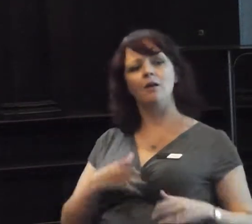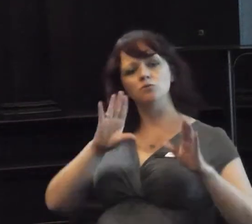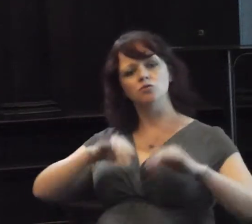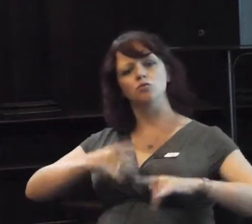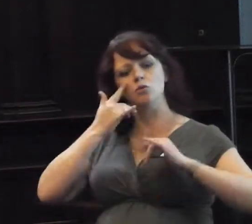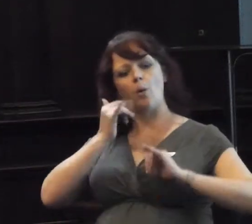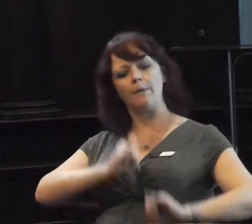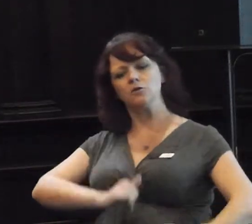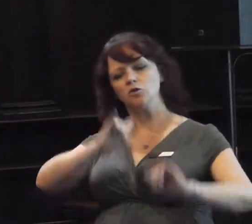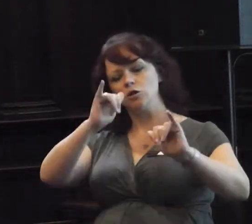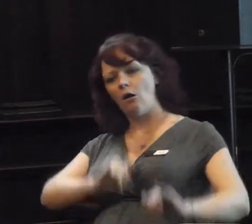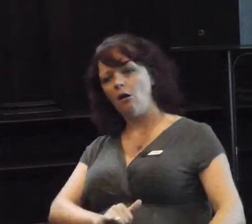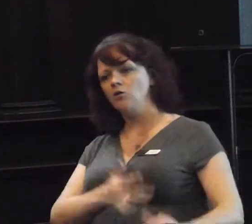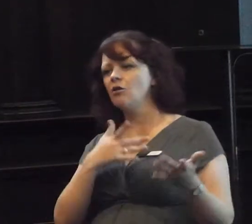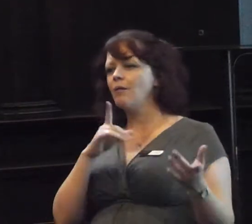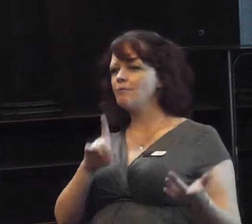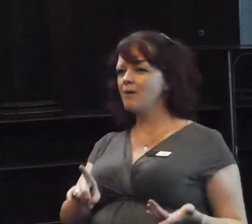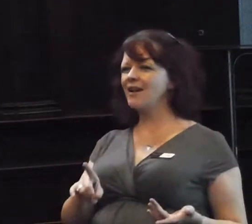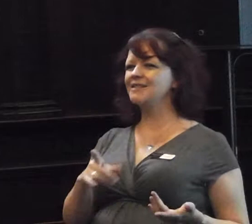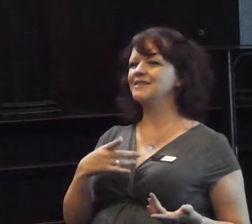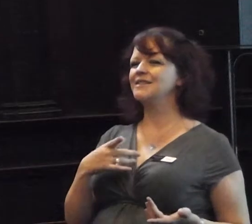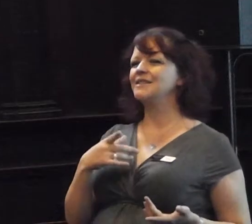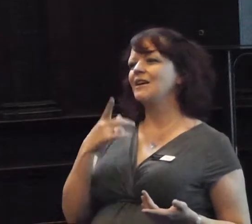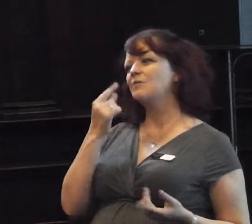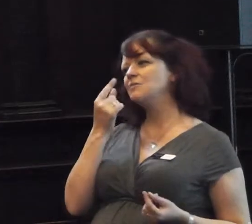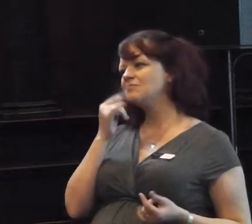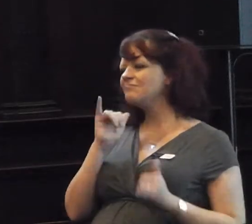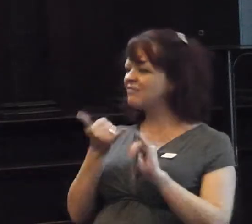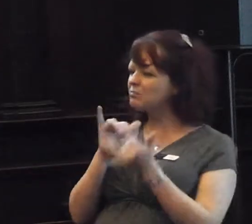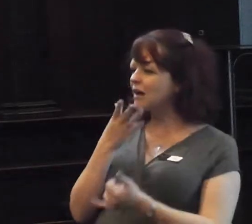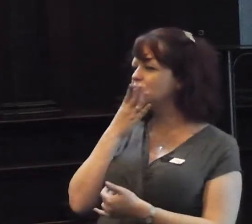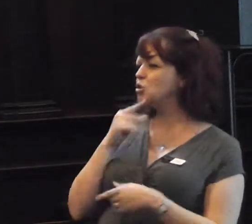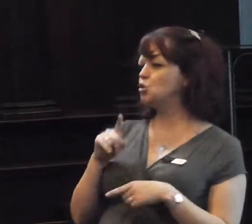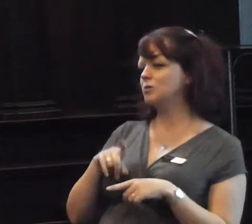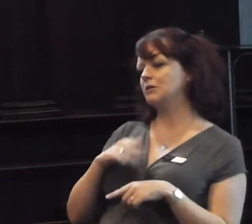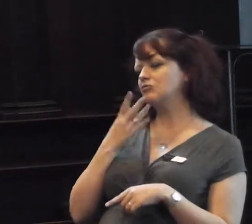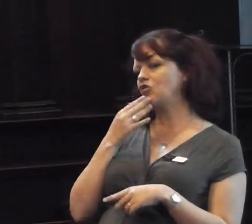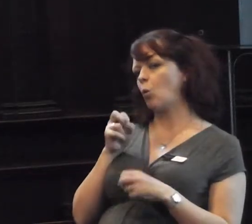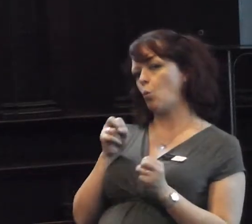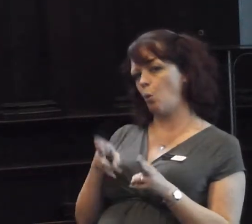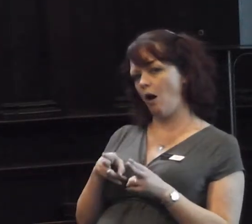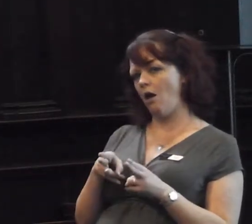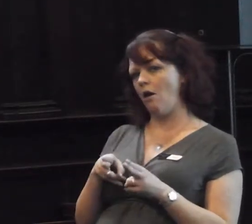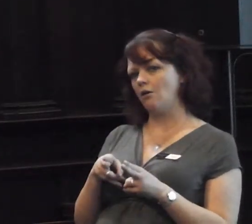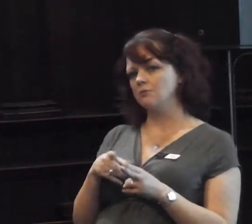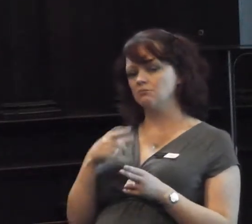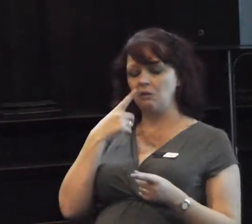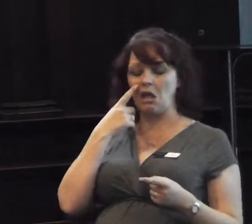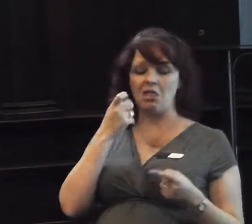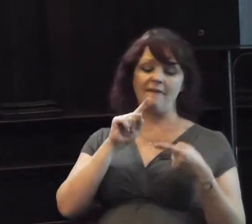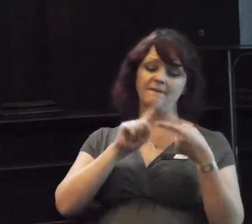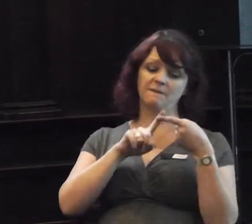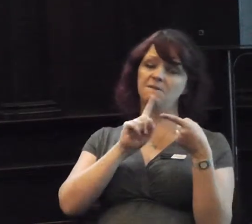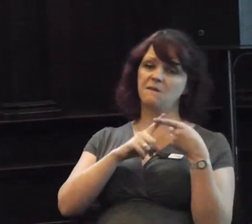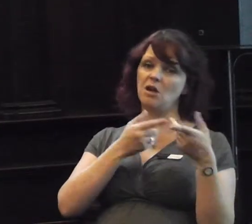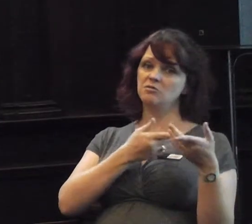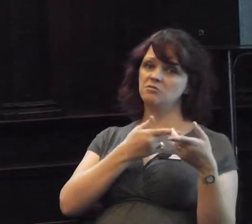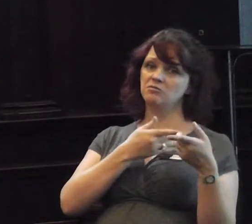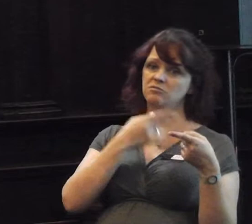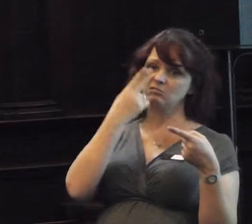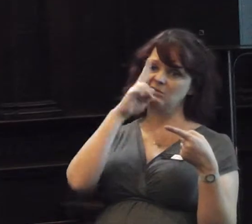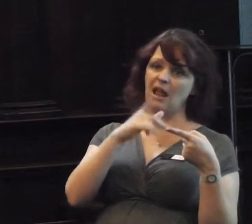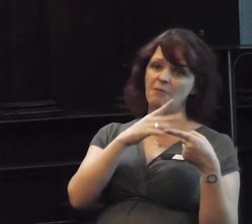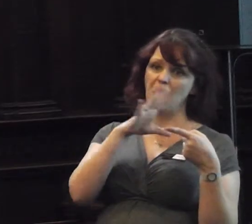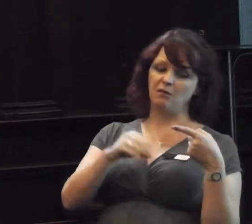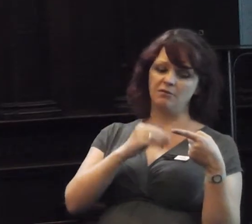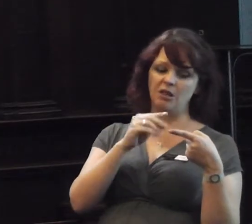it's open to interpretation. Reasonable grounds. I think, in the first one, there are reasonable grounds, and it's quite likely